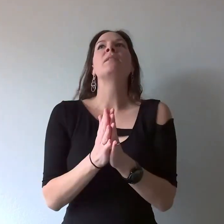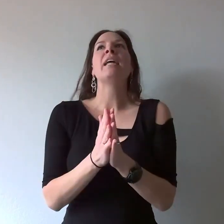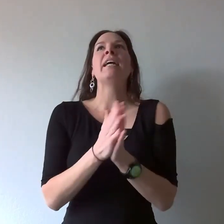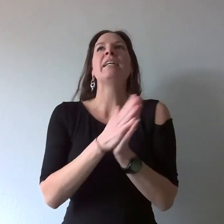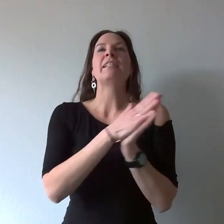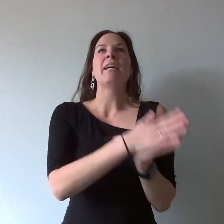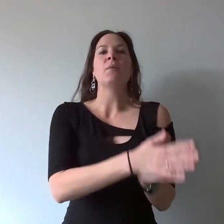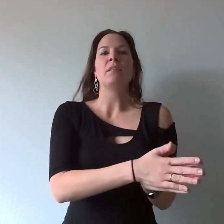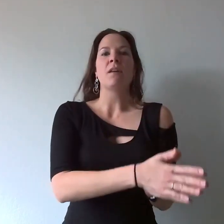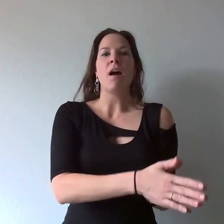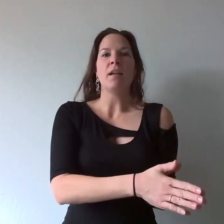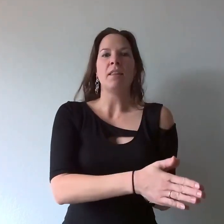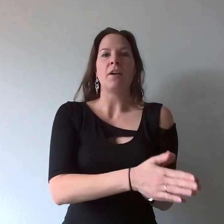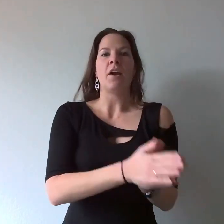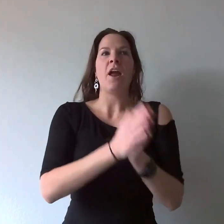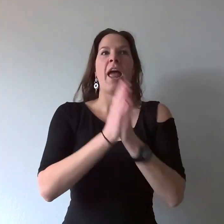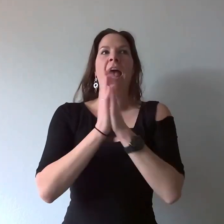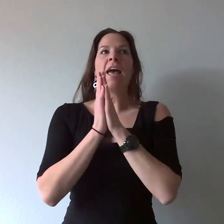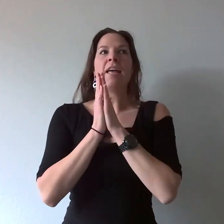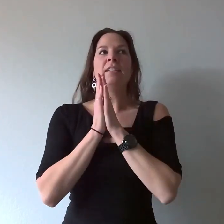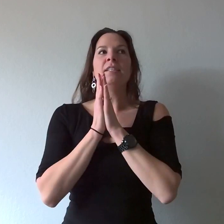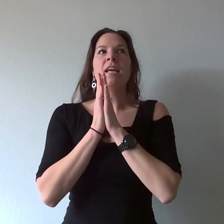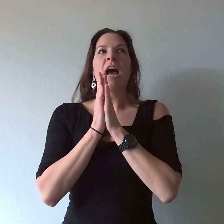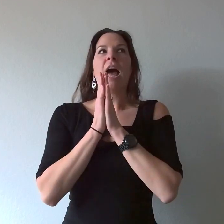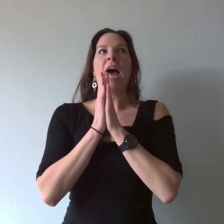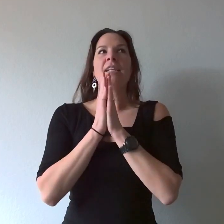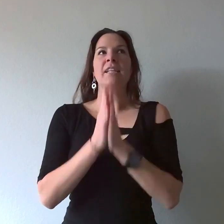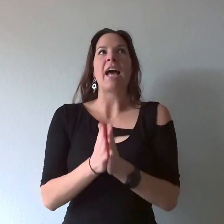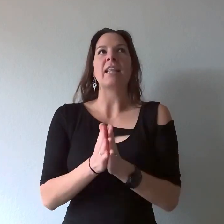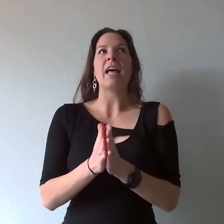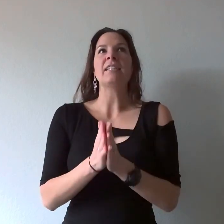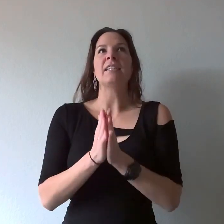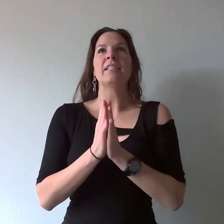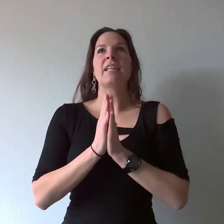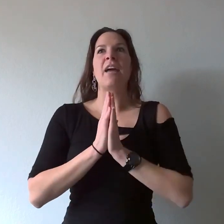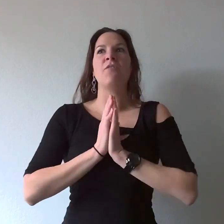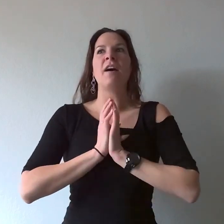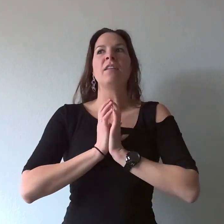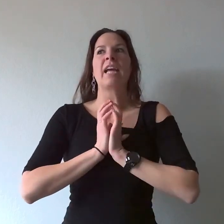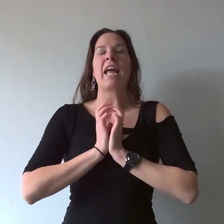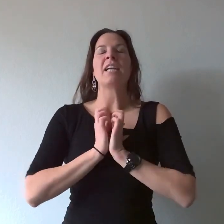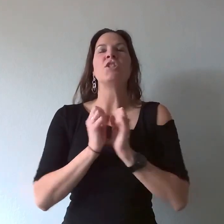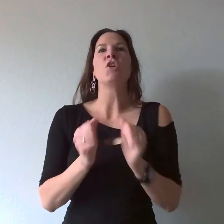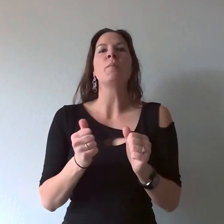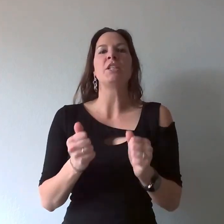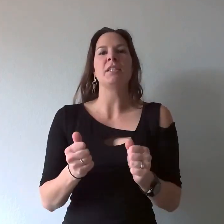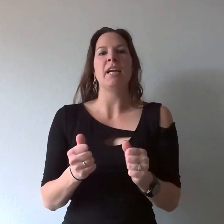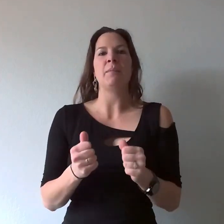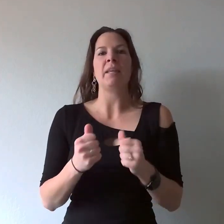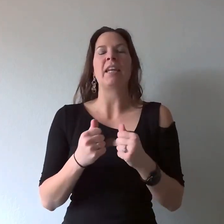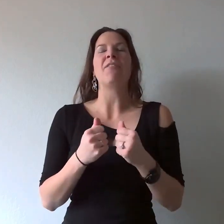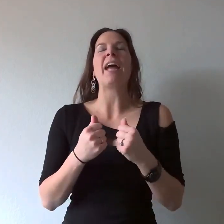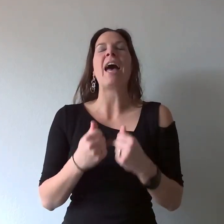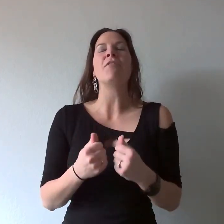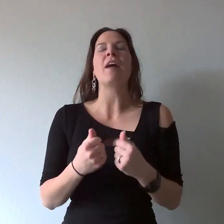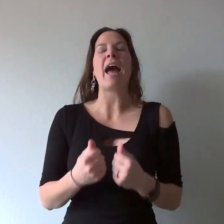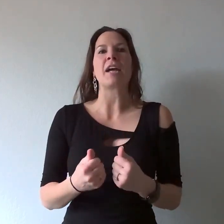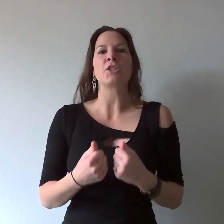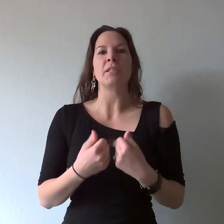say is like with the toddler and as an adolescence I felt like I had so much inside me that if I ever actually